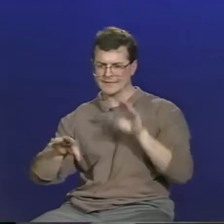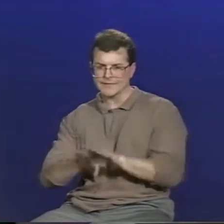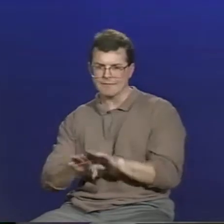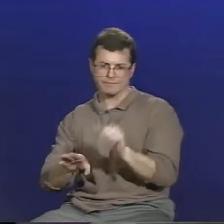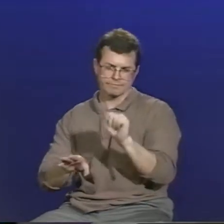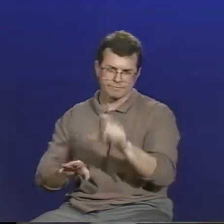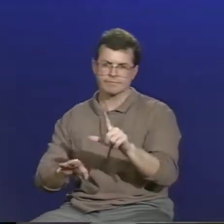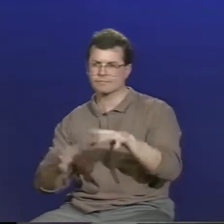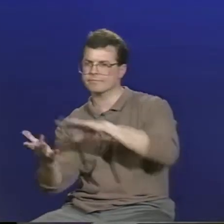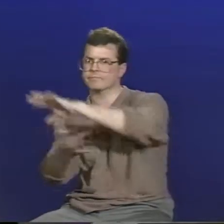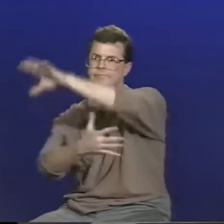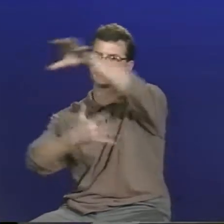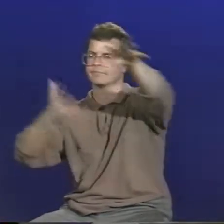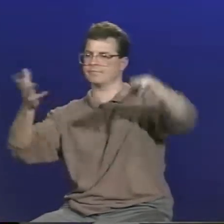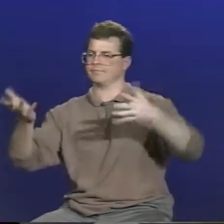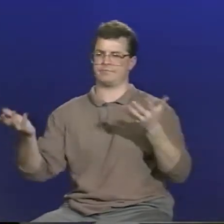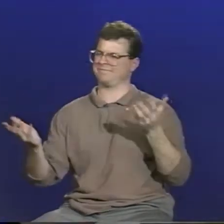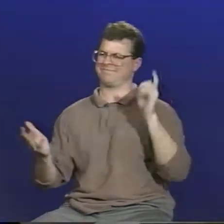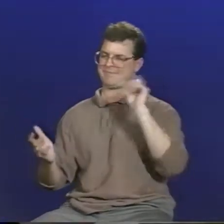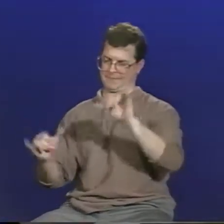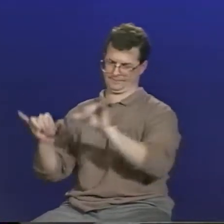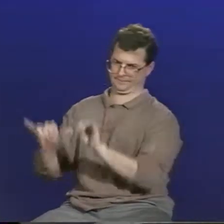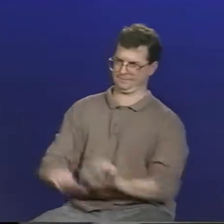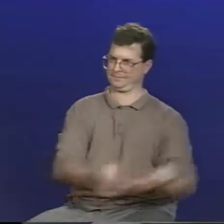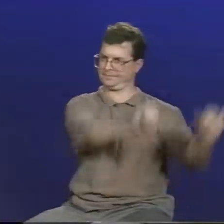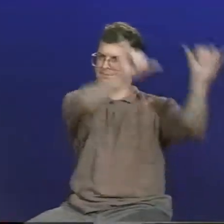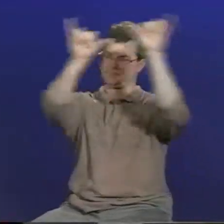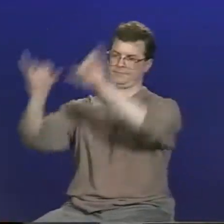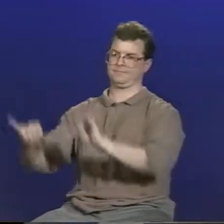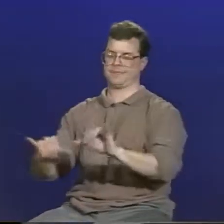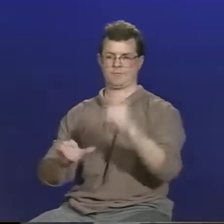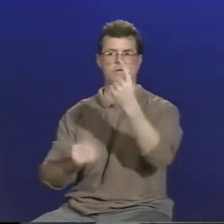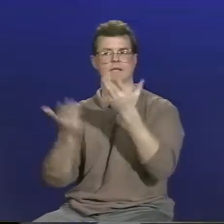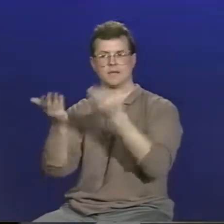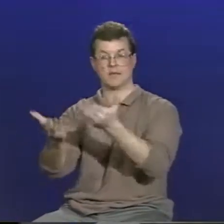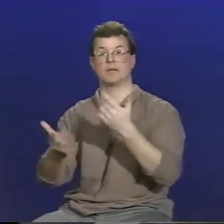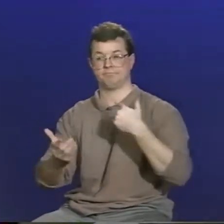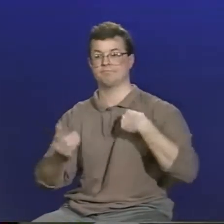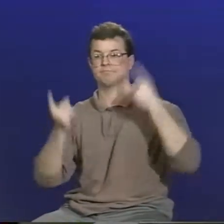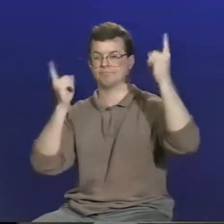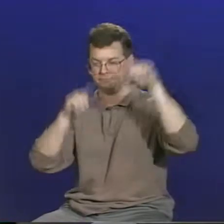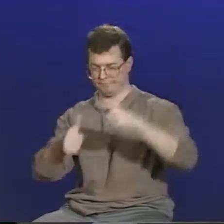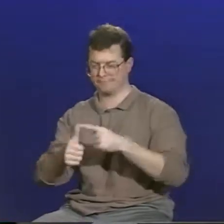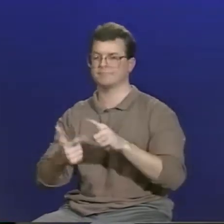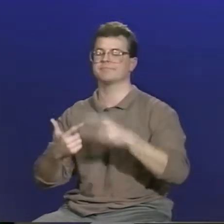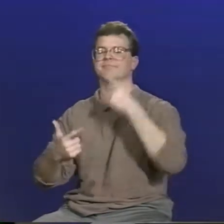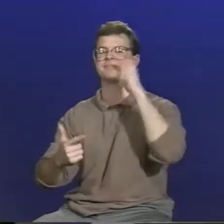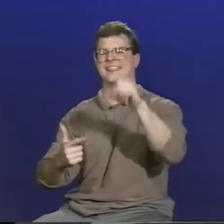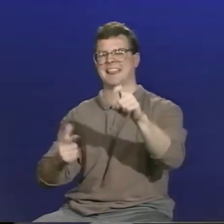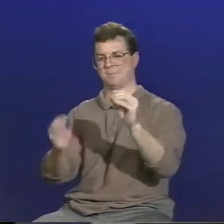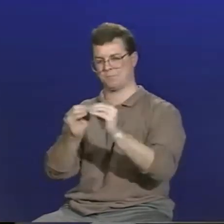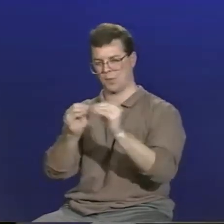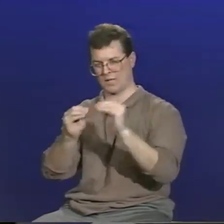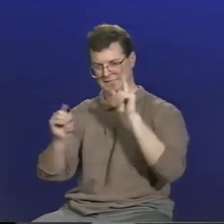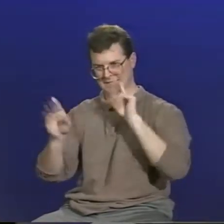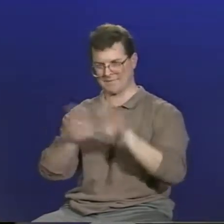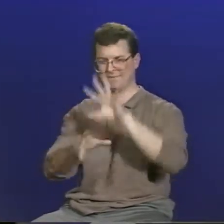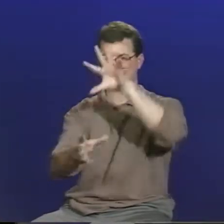English, others are more orally based, others look at ASL as a structural framework. So consistency is important in these programs.